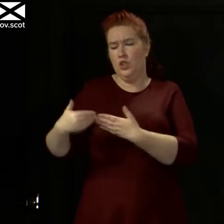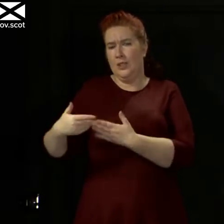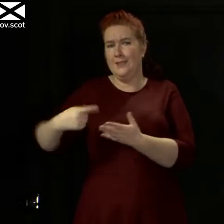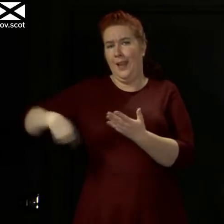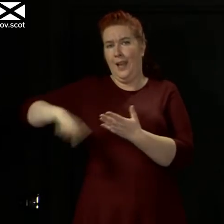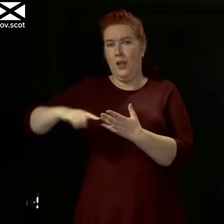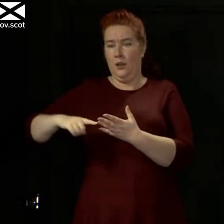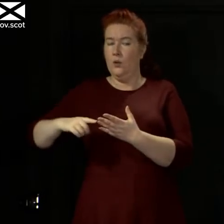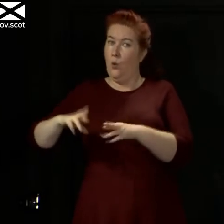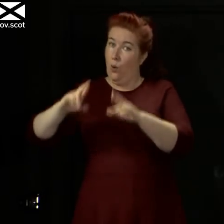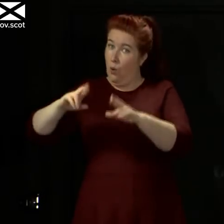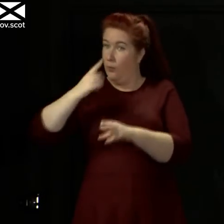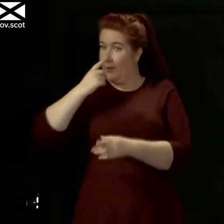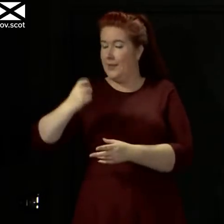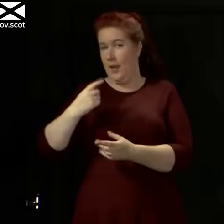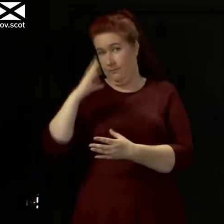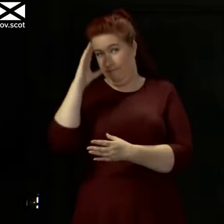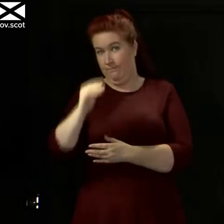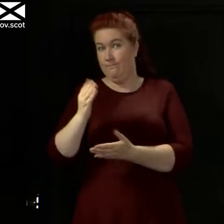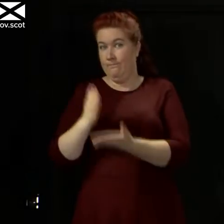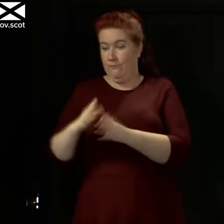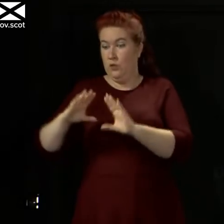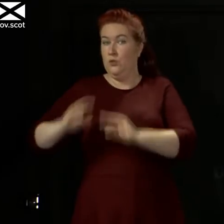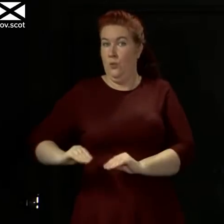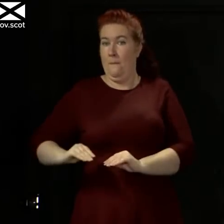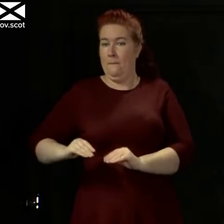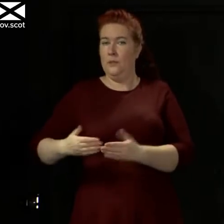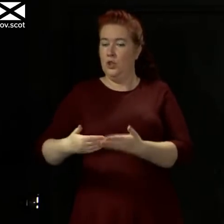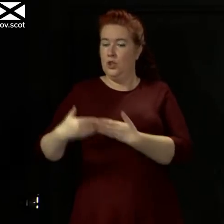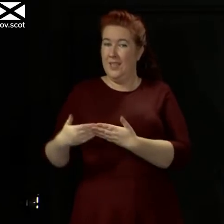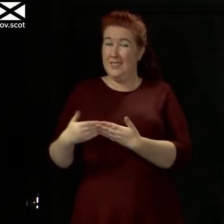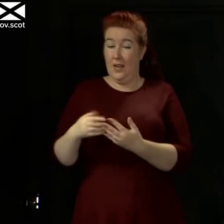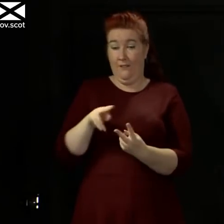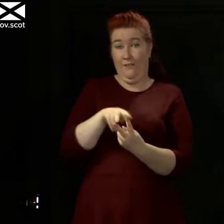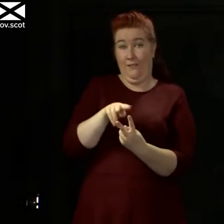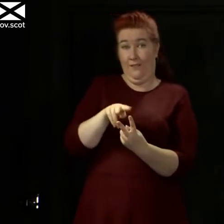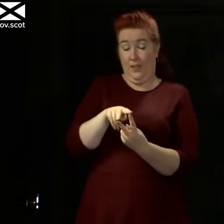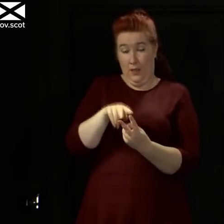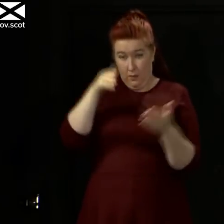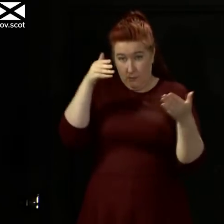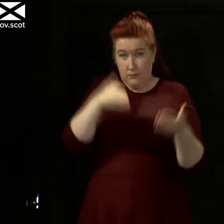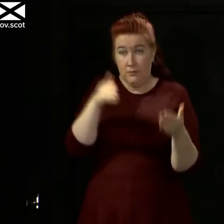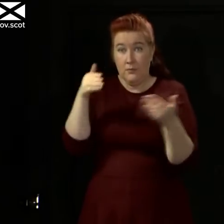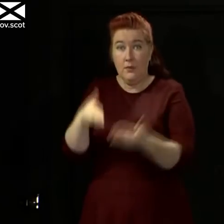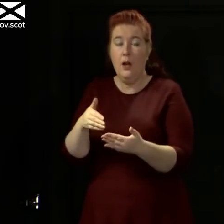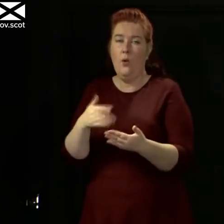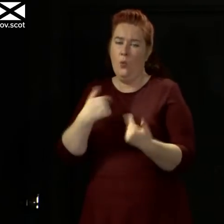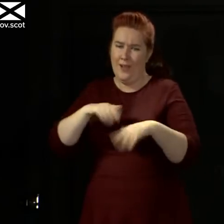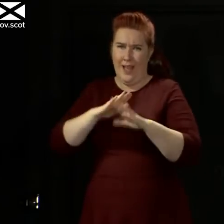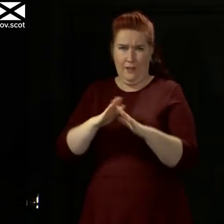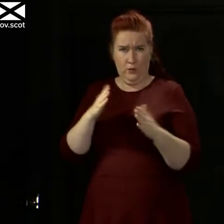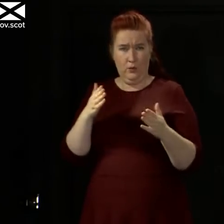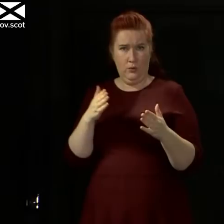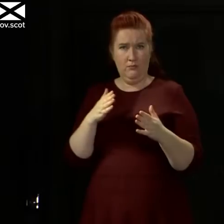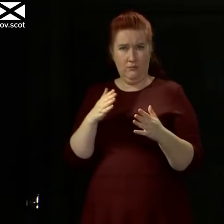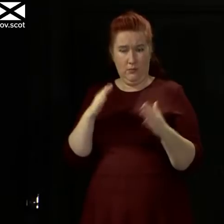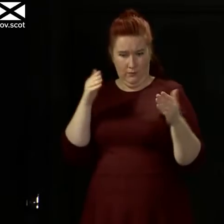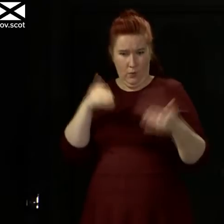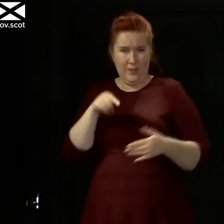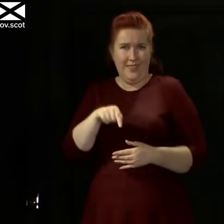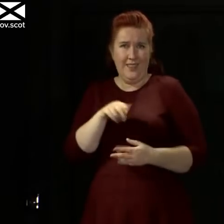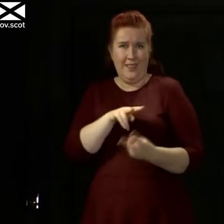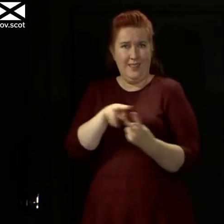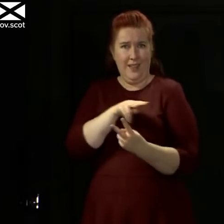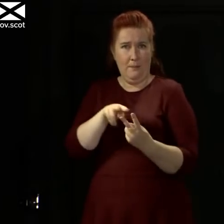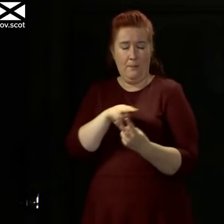that I hope we can confirm. And if that is our priority, we've got to be prepared to focus on delivering that. And it will only be